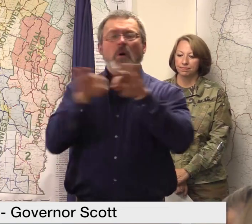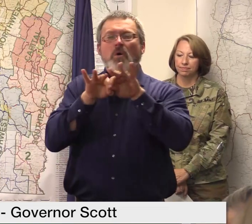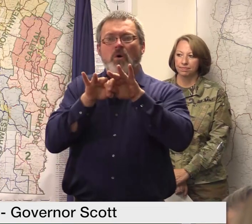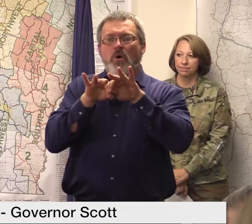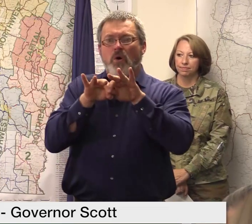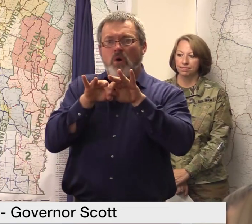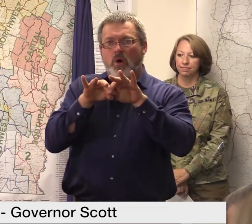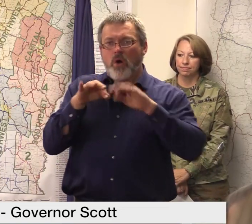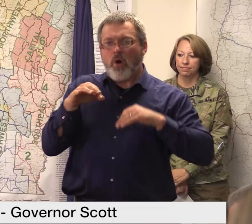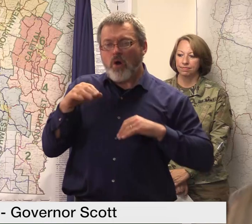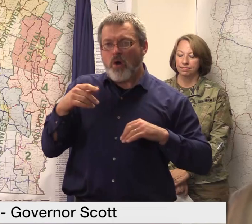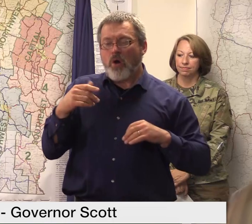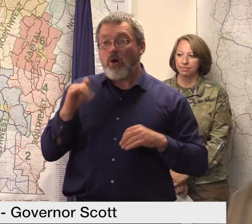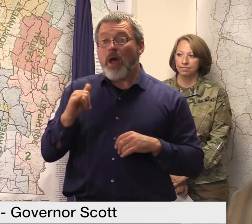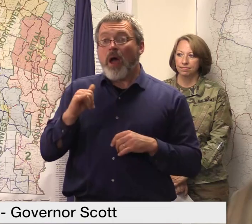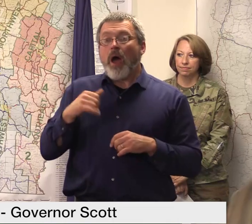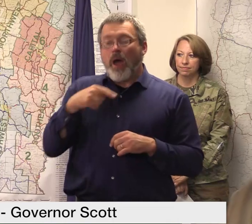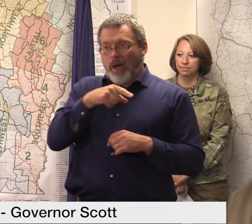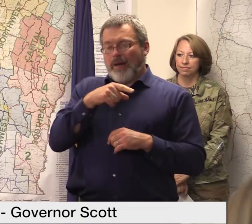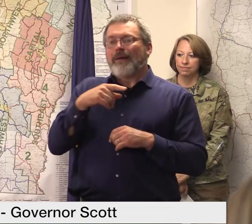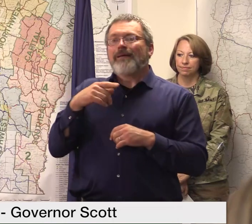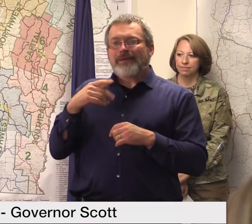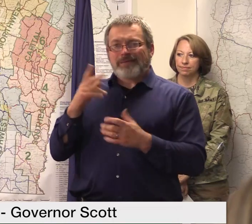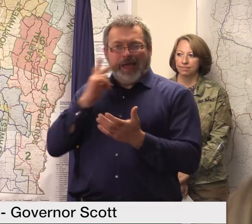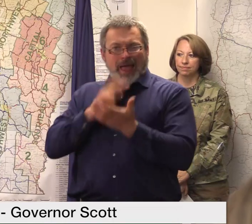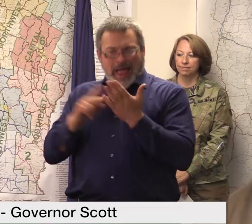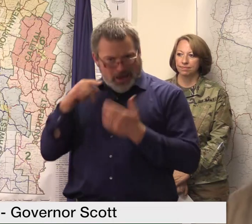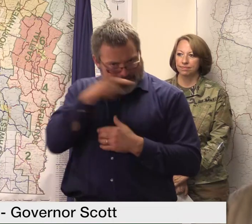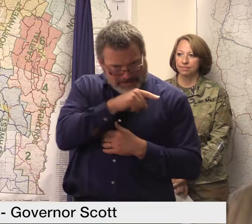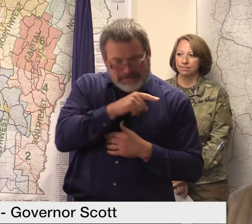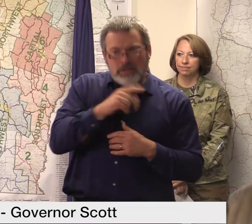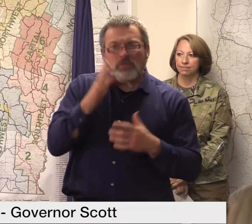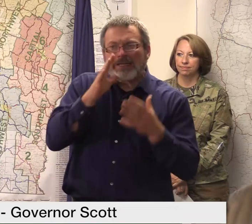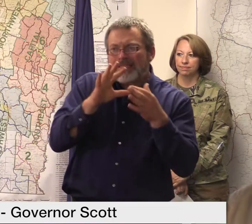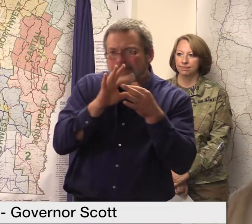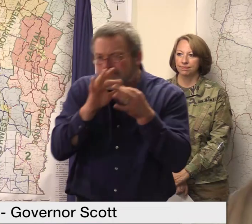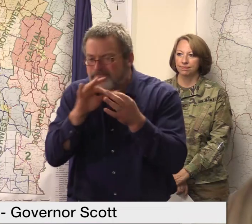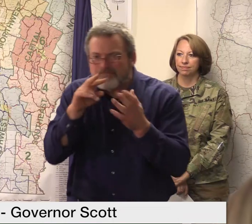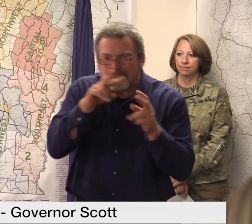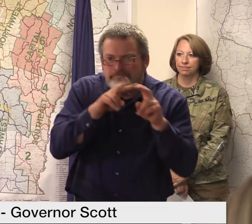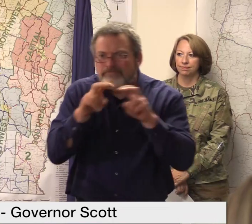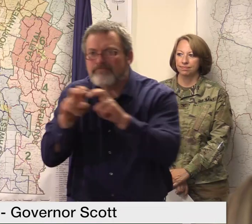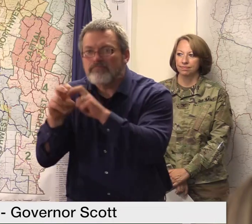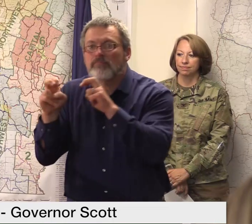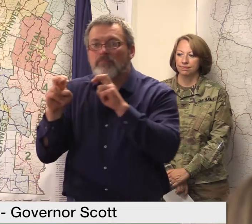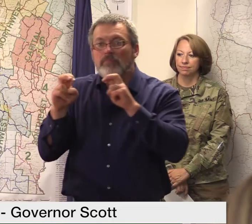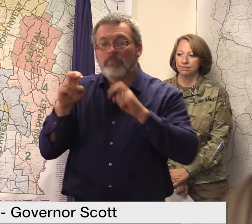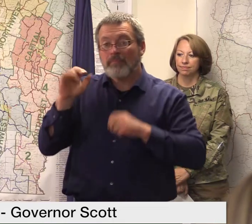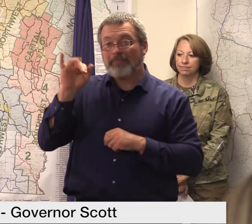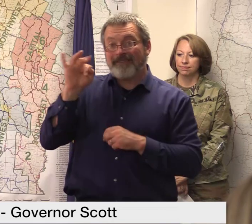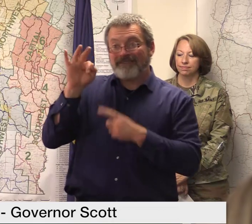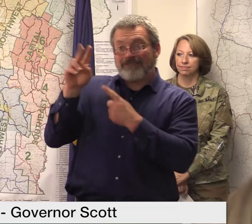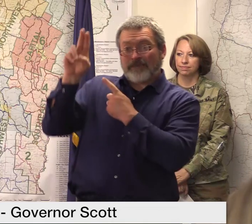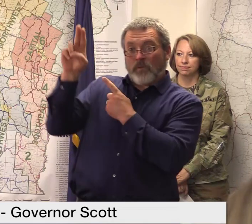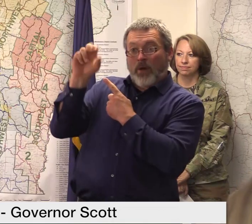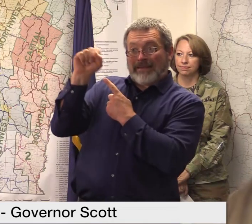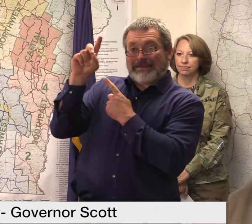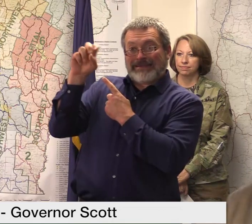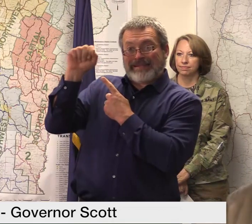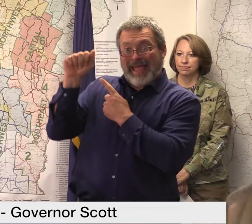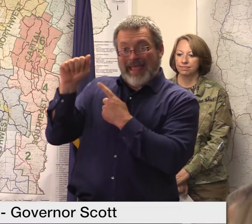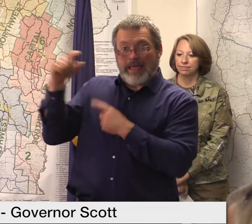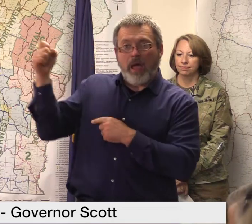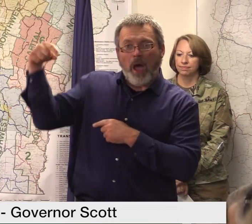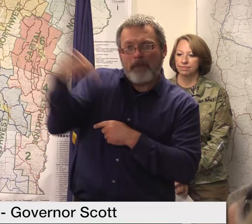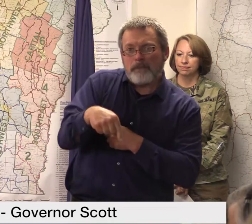Vilsack when determining whether the U.S. Department of Agriculture grants my request for a disaster declaration